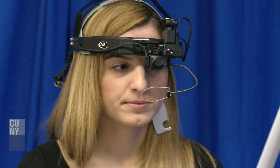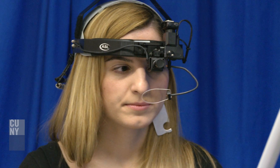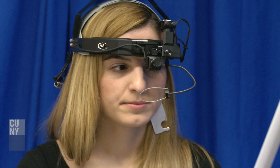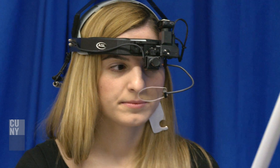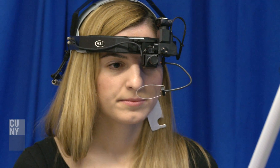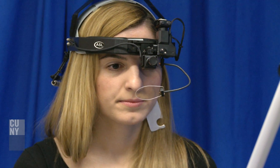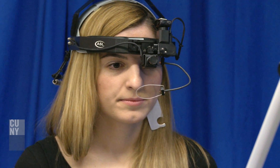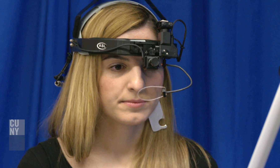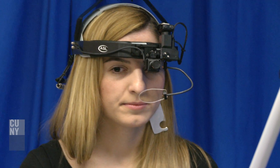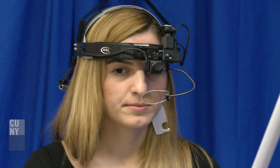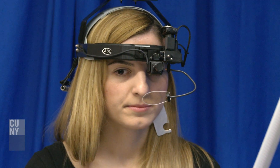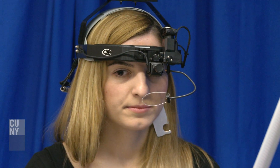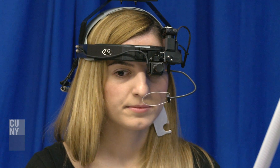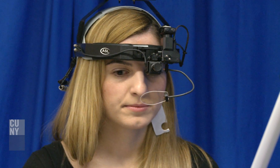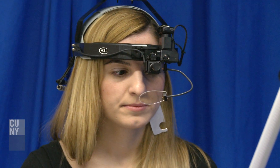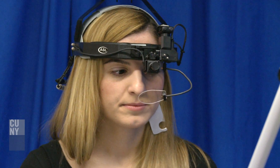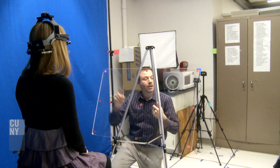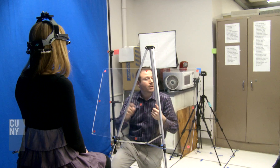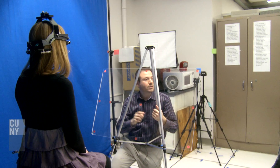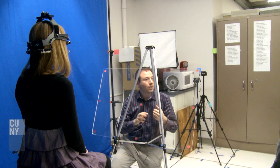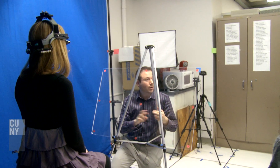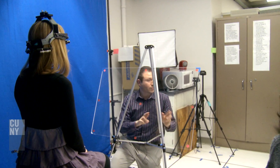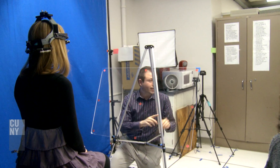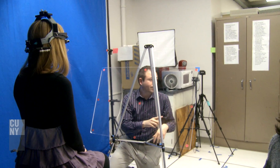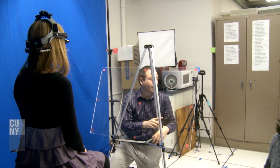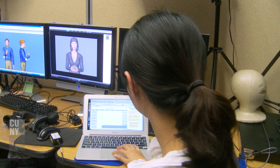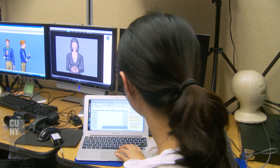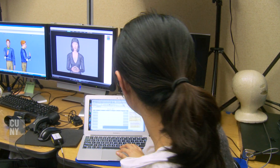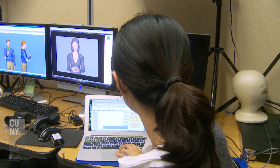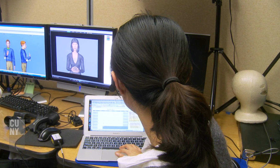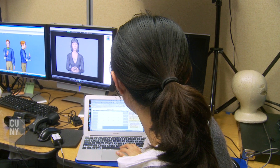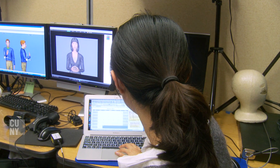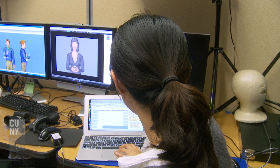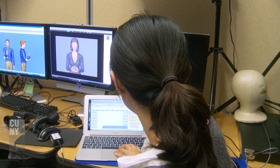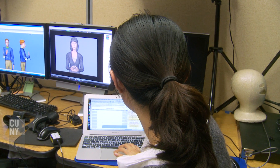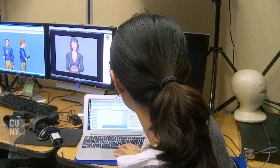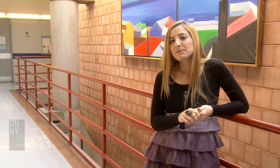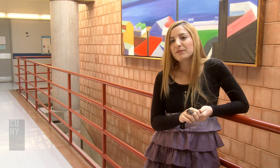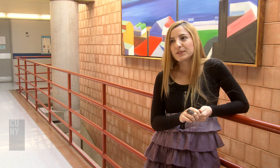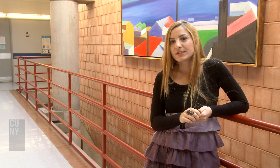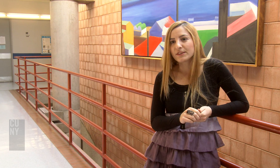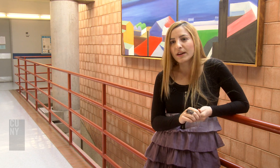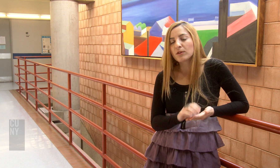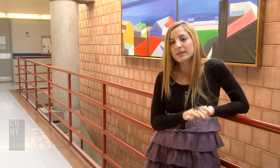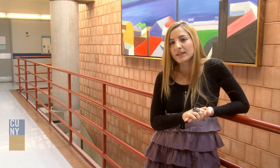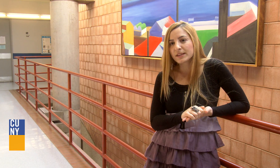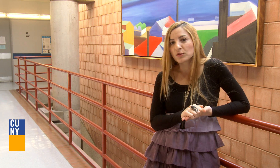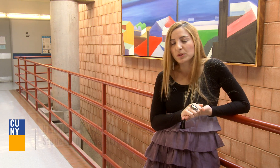your eyes at each of these points. So are you ready? Yes. Okay. This is my first year. I always like human